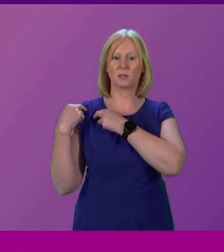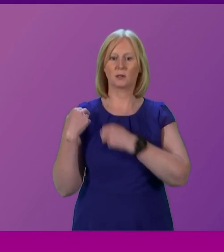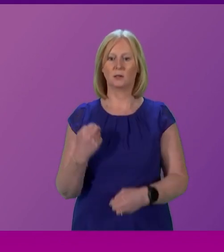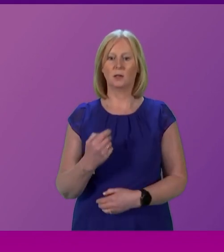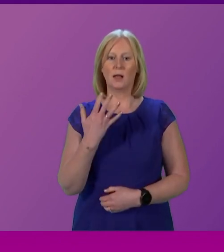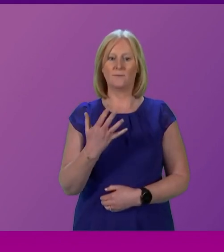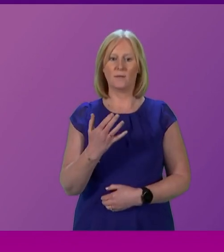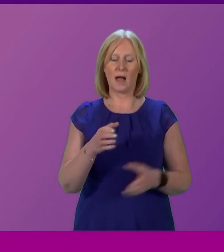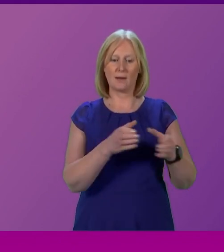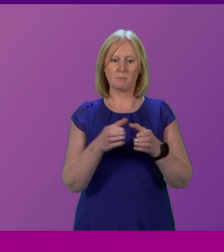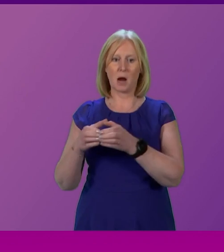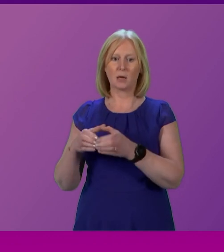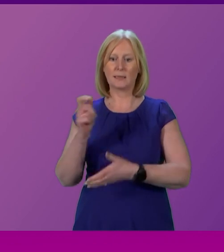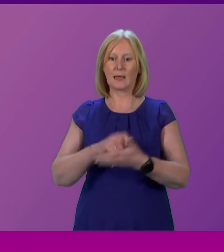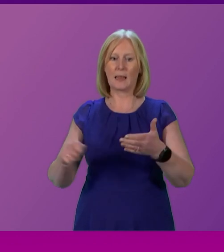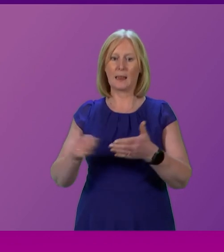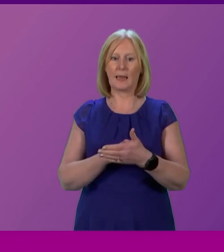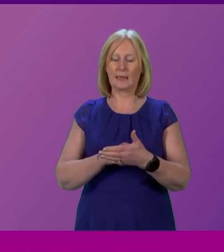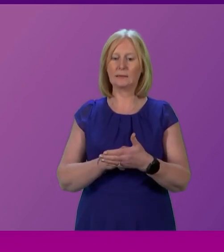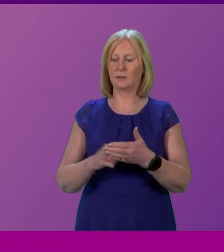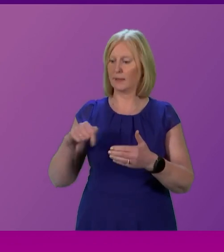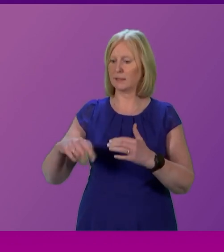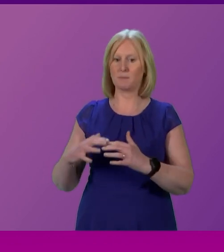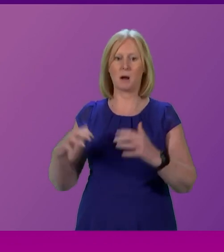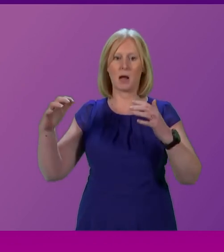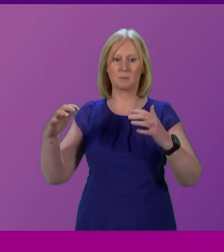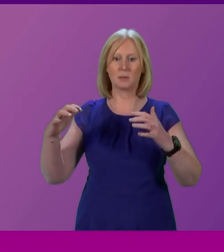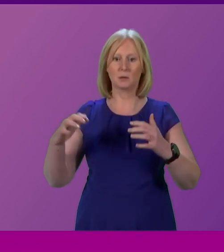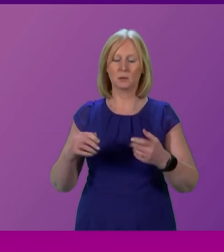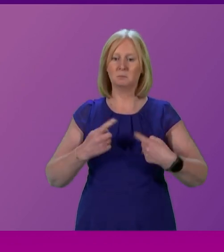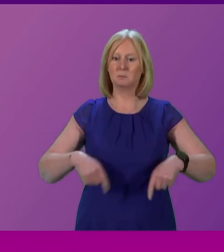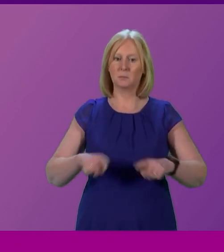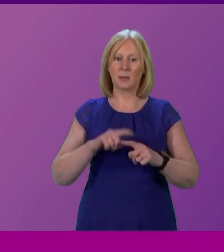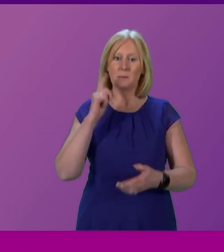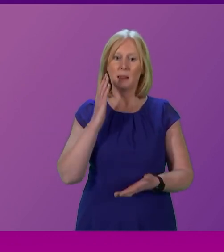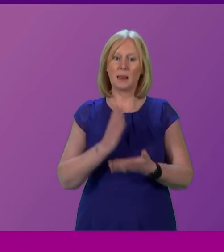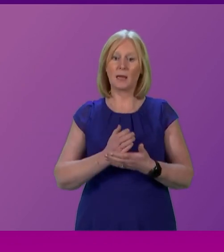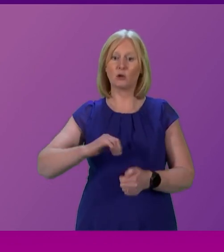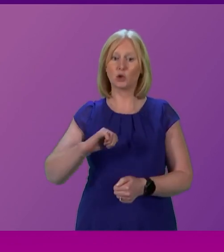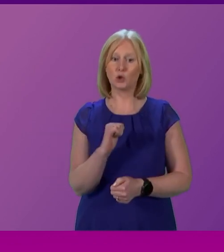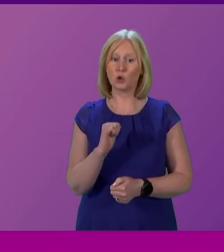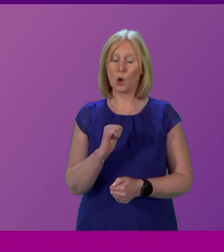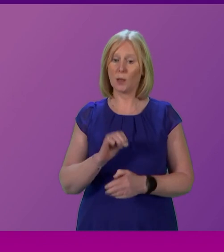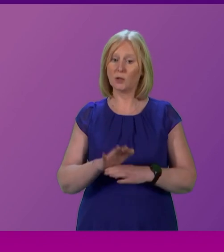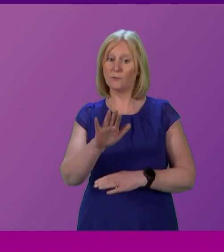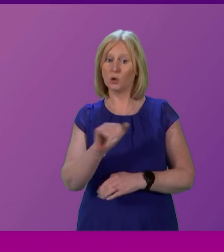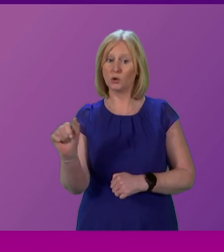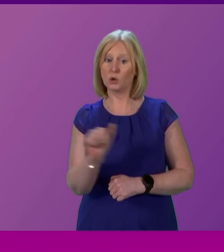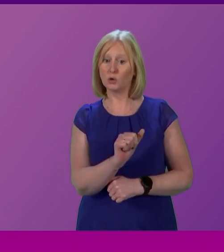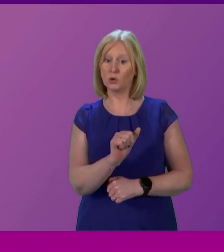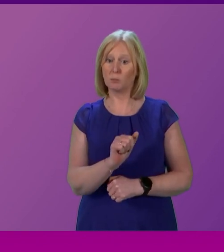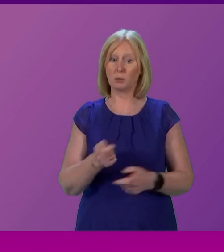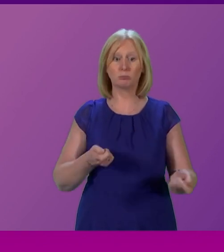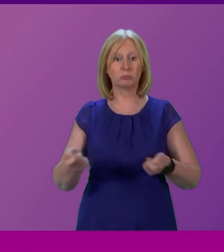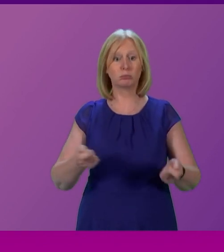were elected to this parliament at the last election. By any normal measure, those of us who believe that Scotland's future should be in Scotland's hands won that election. The